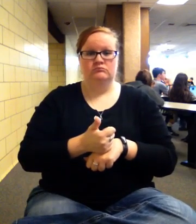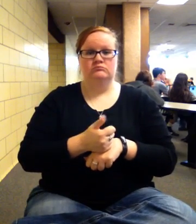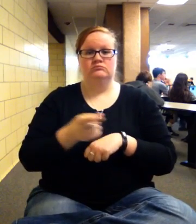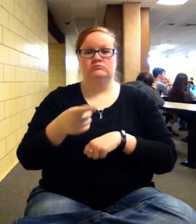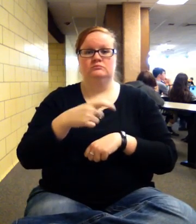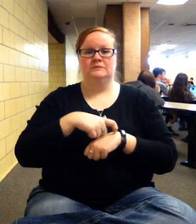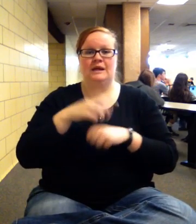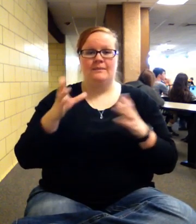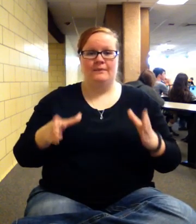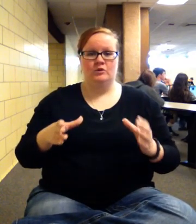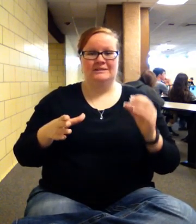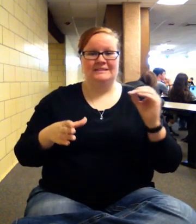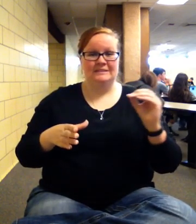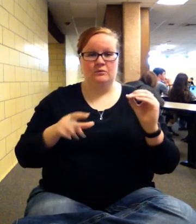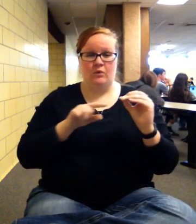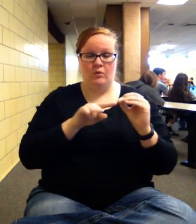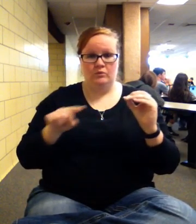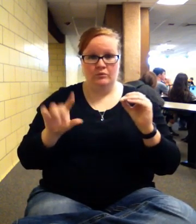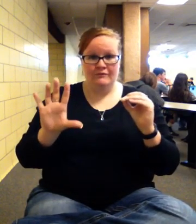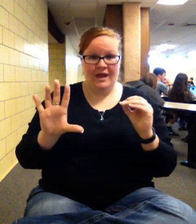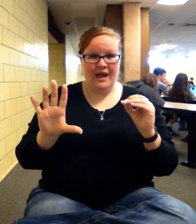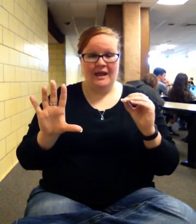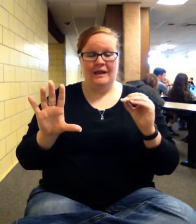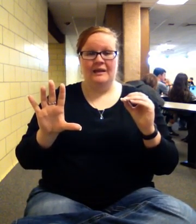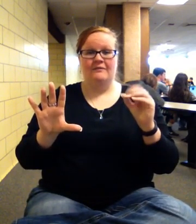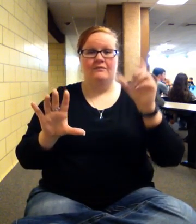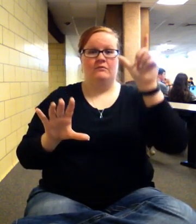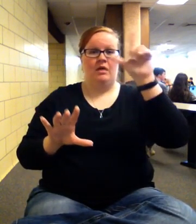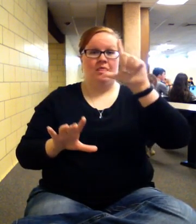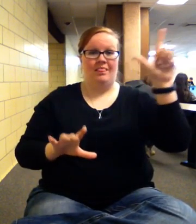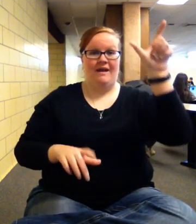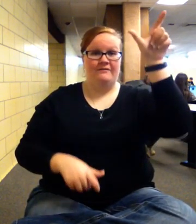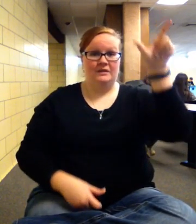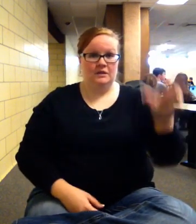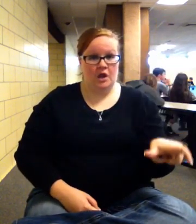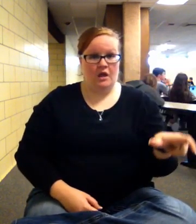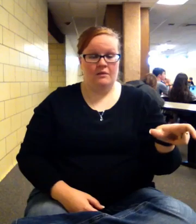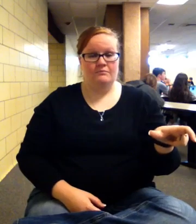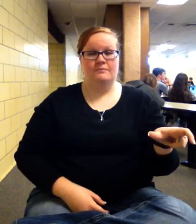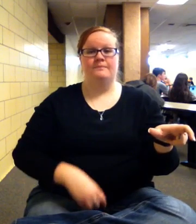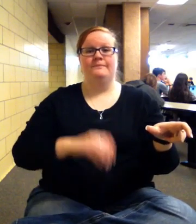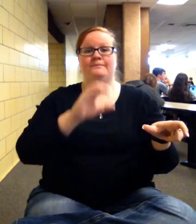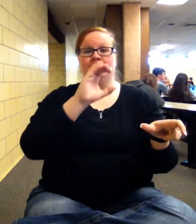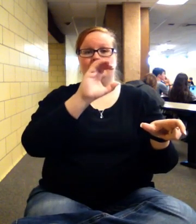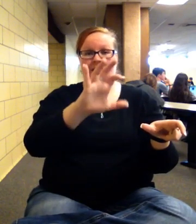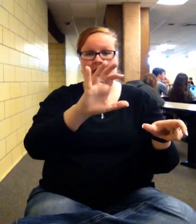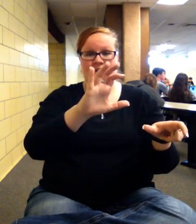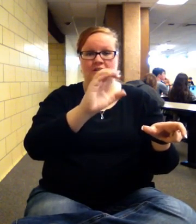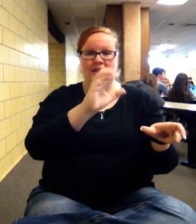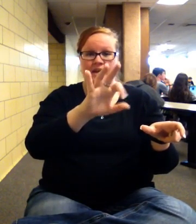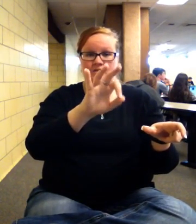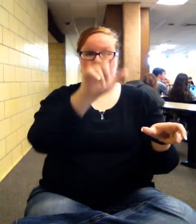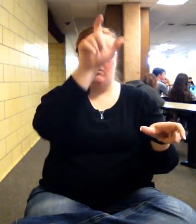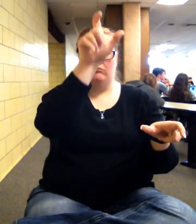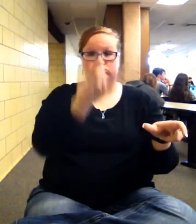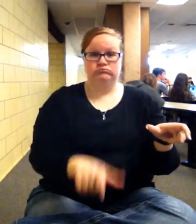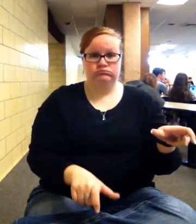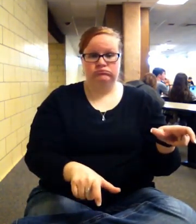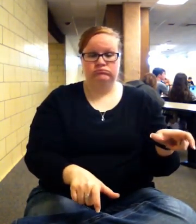0 through 5 that I have in the left-hand column. I've got the cash flows that they give me in my middle column, my cash flow column.